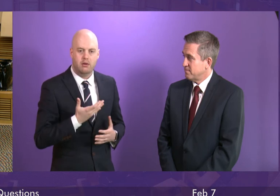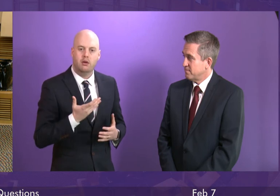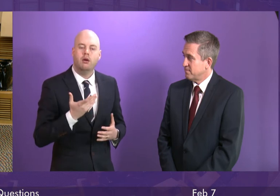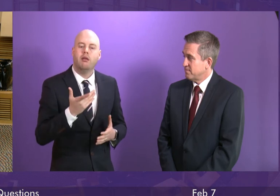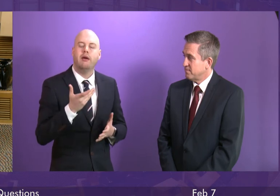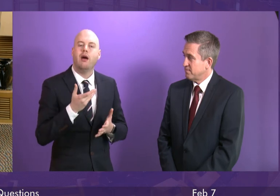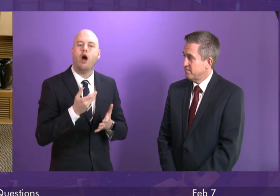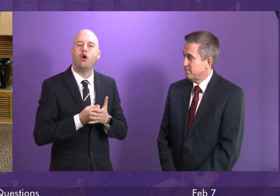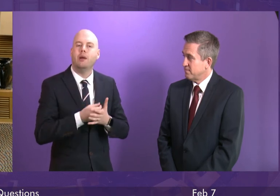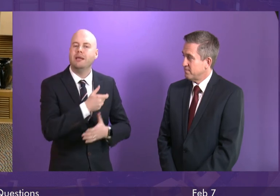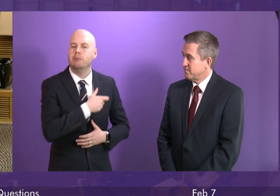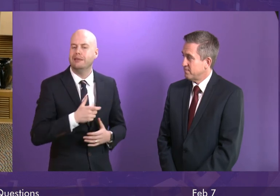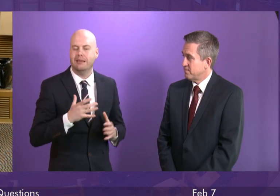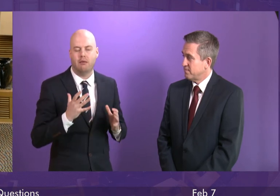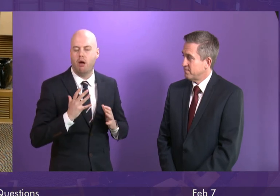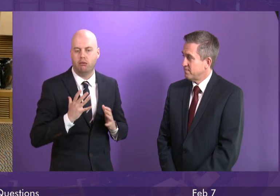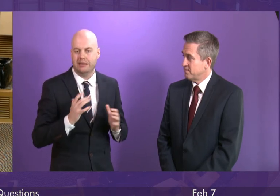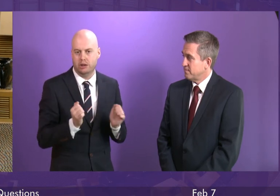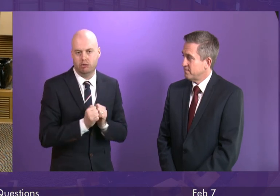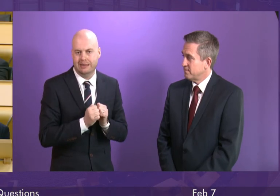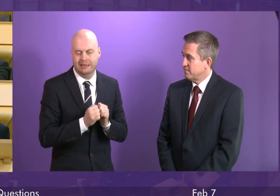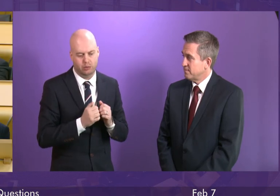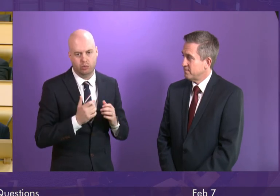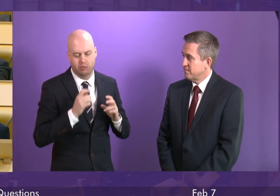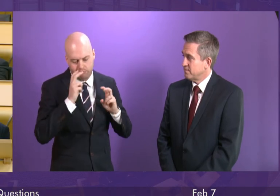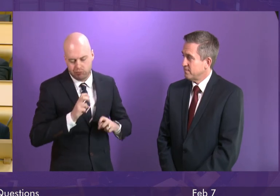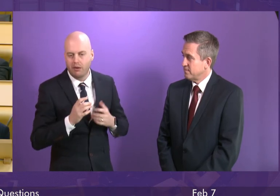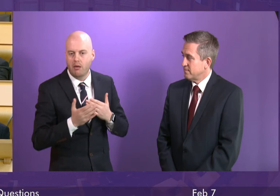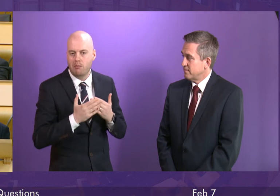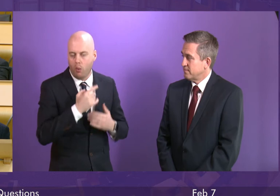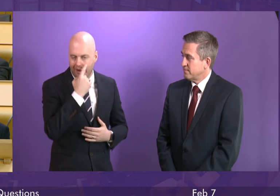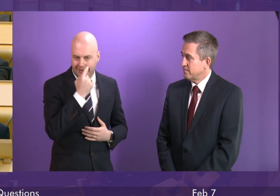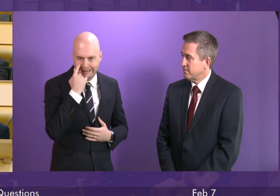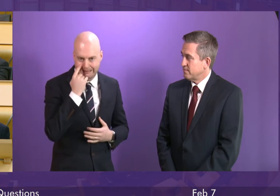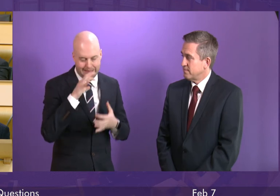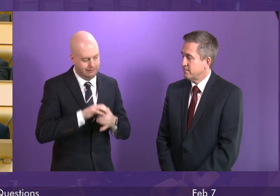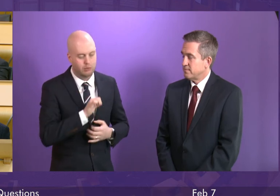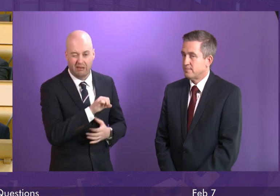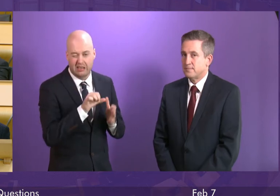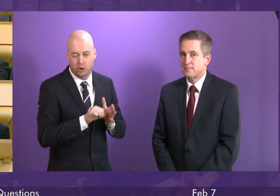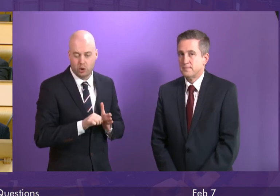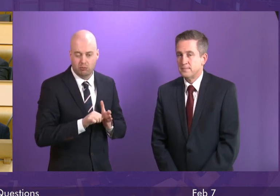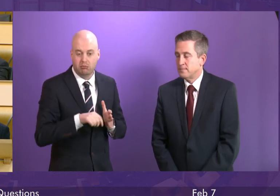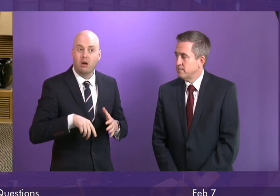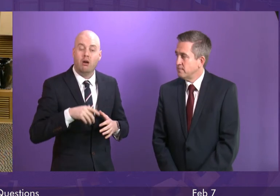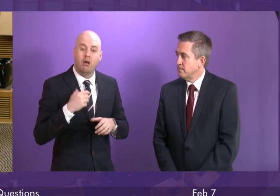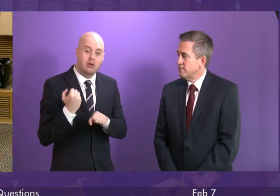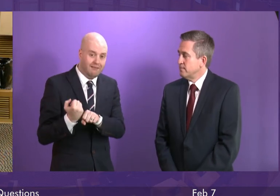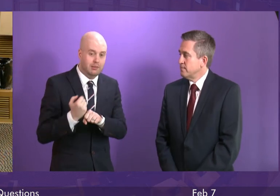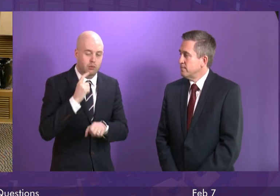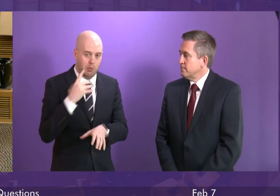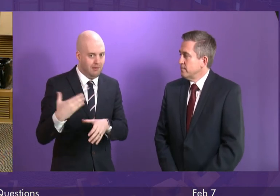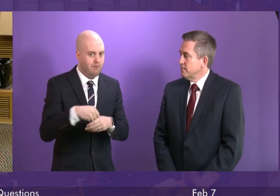Committee has agreed to take further evidence on this particular issue, and obviously the Government will contribute to that process.